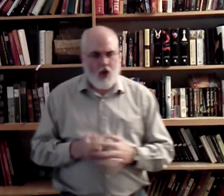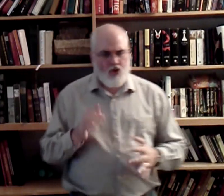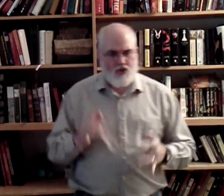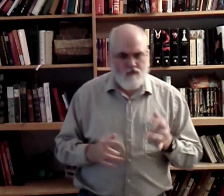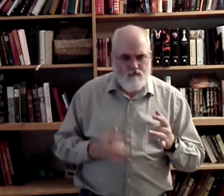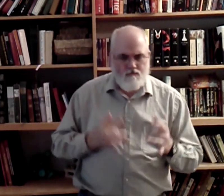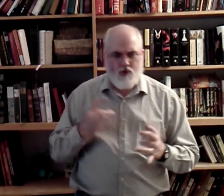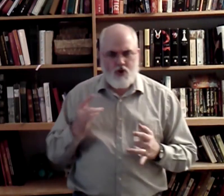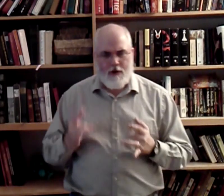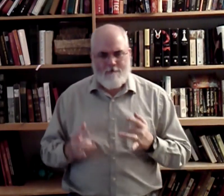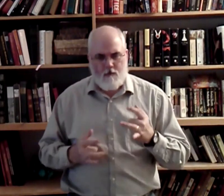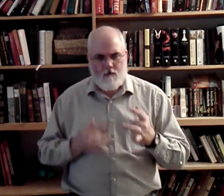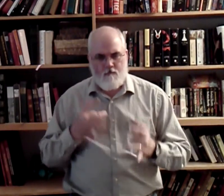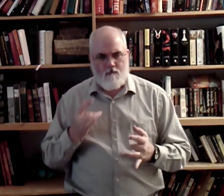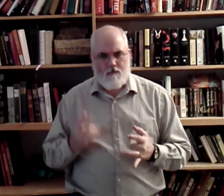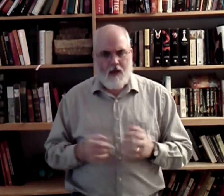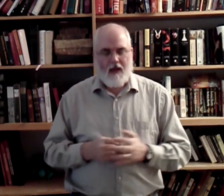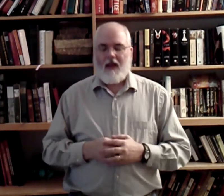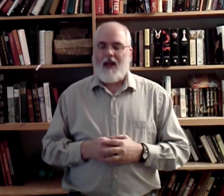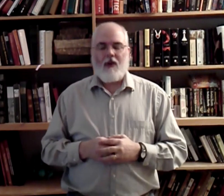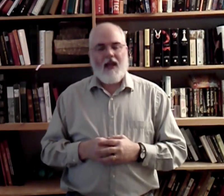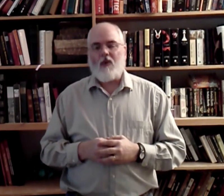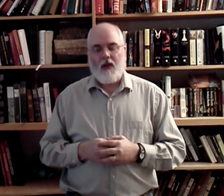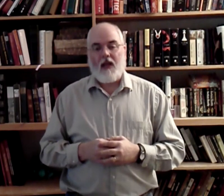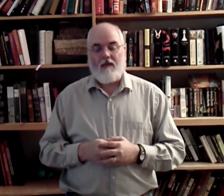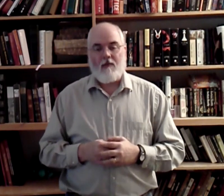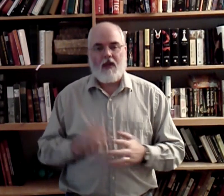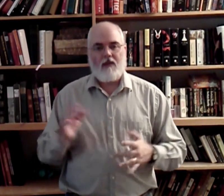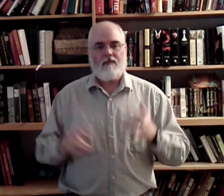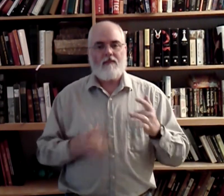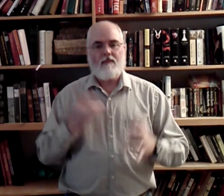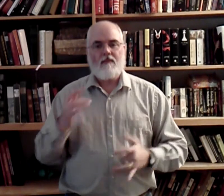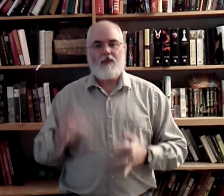joyful. And you can't really even be joyful.